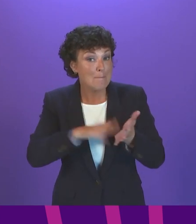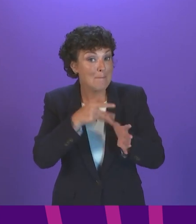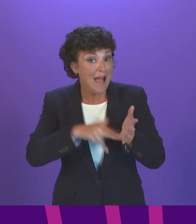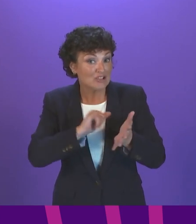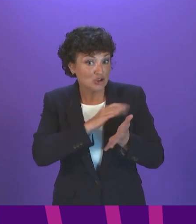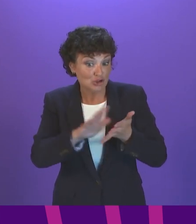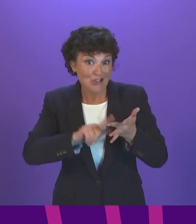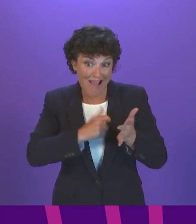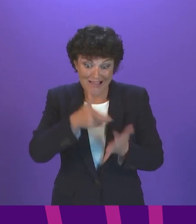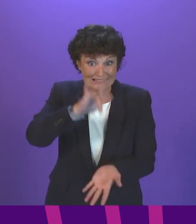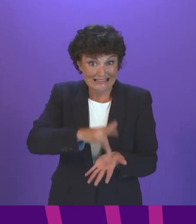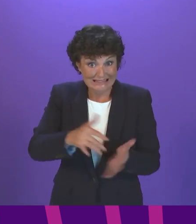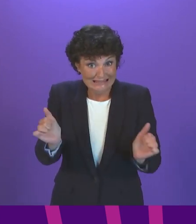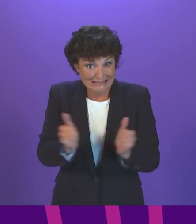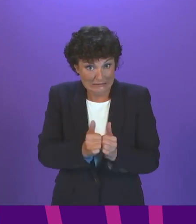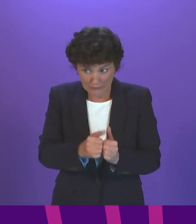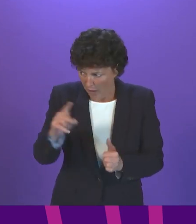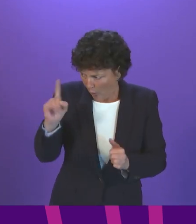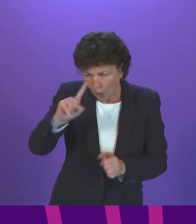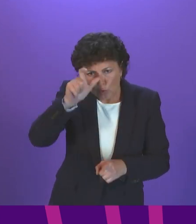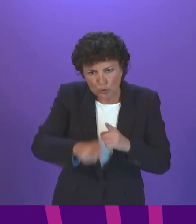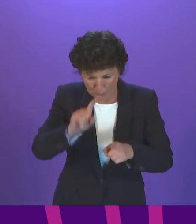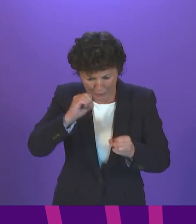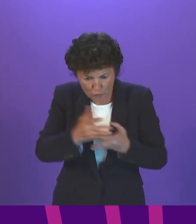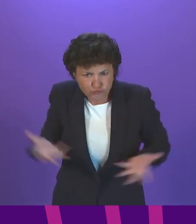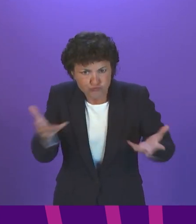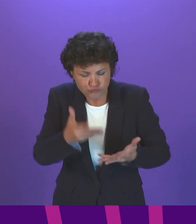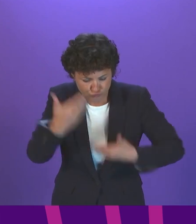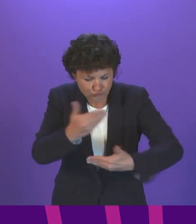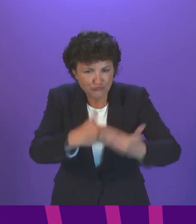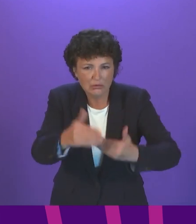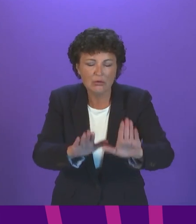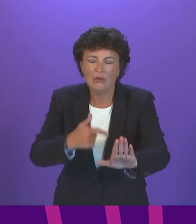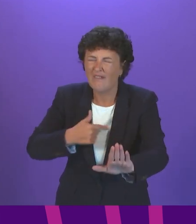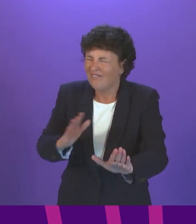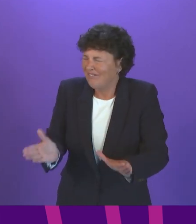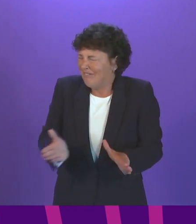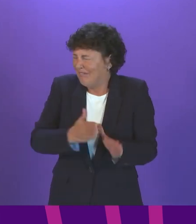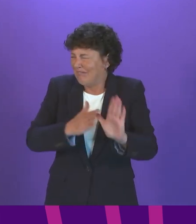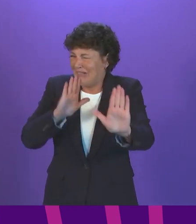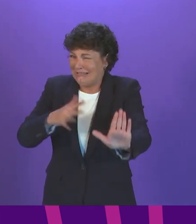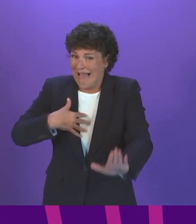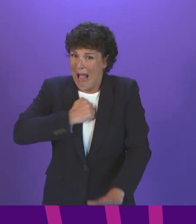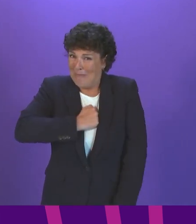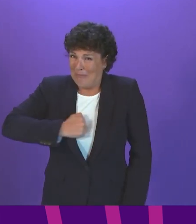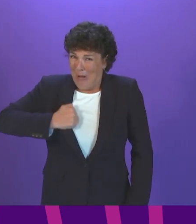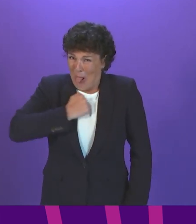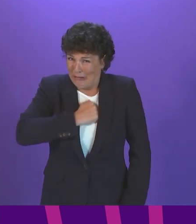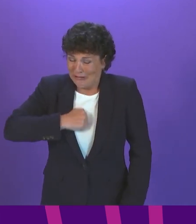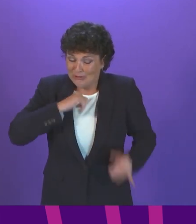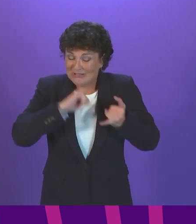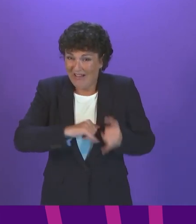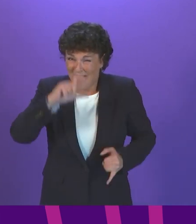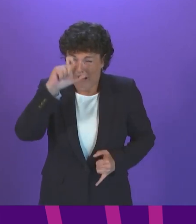accelerated as a result of the pandemic? Thank you. First Minister. Thank you. Can I firstly apologise to Stephanie Callaghan and take full